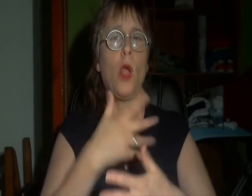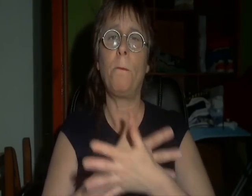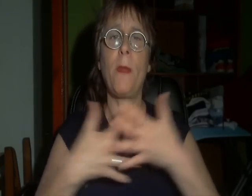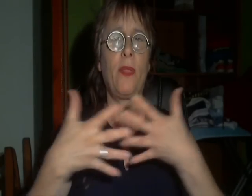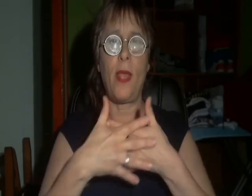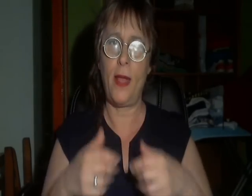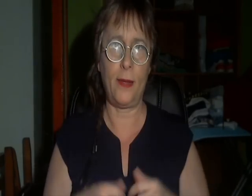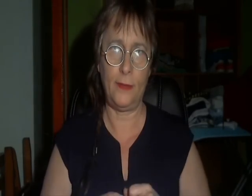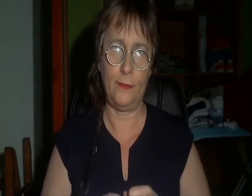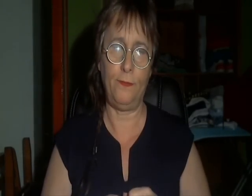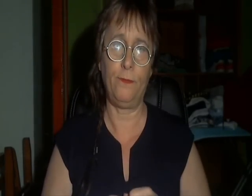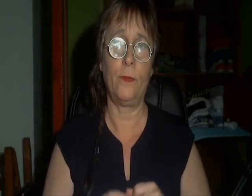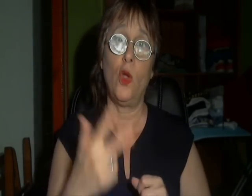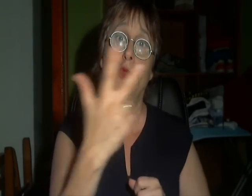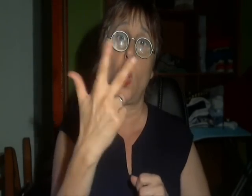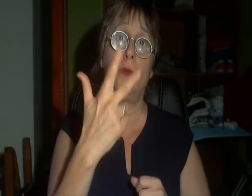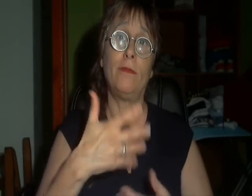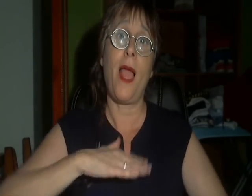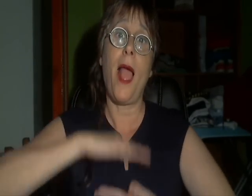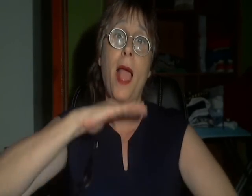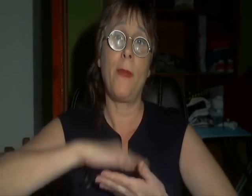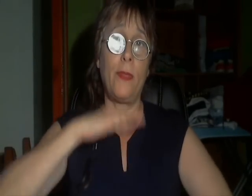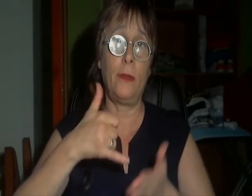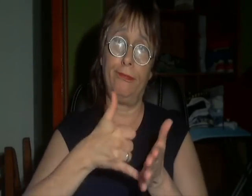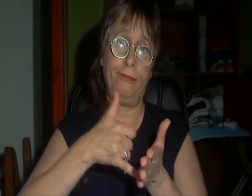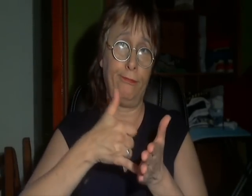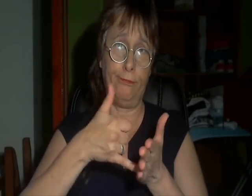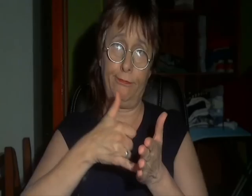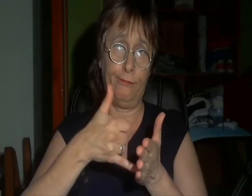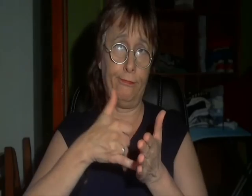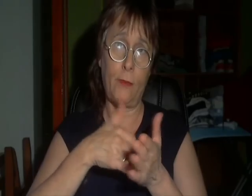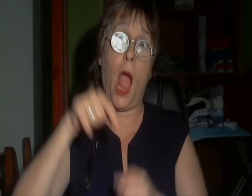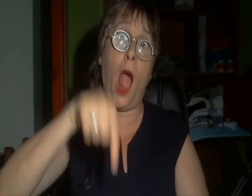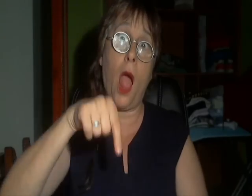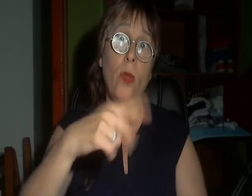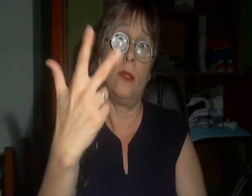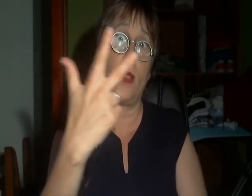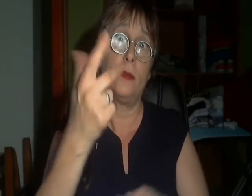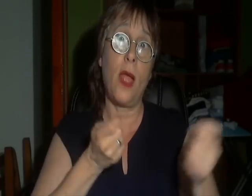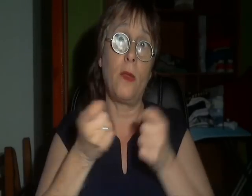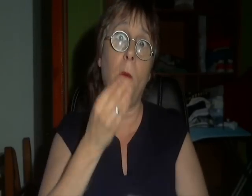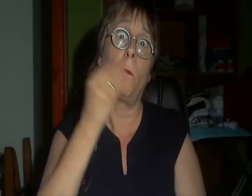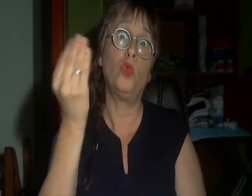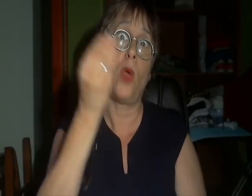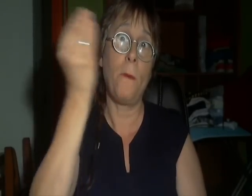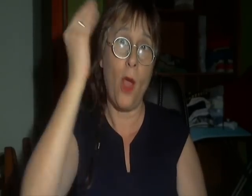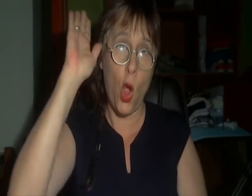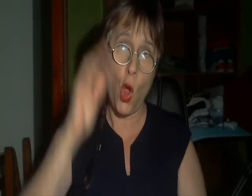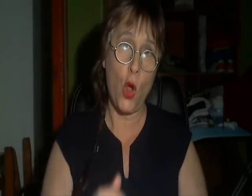search for the Megastone known as Lucario Knight! So that's Geosench Town! So Mega! We're here,